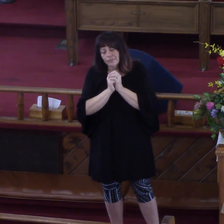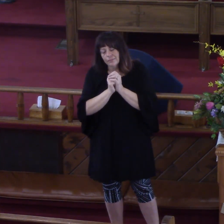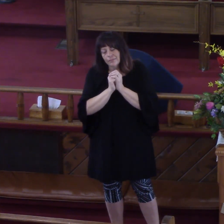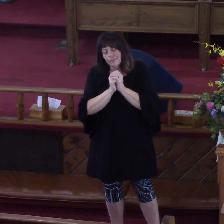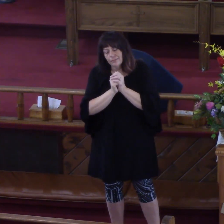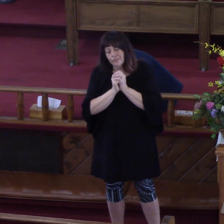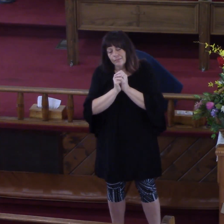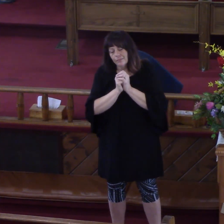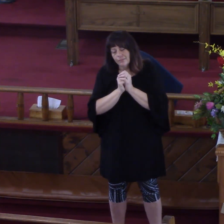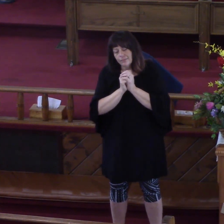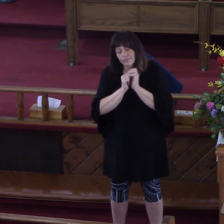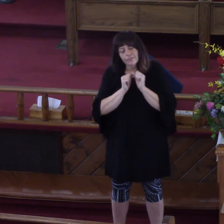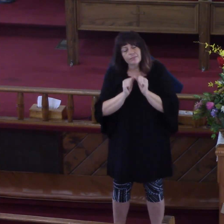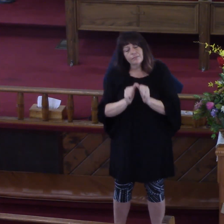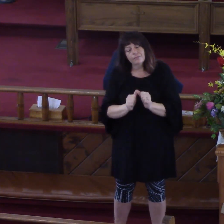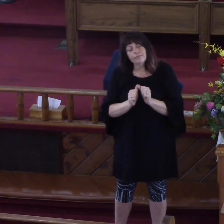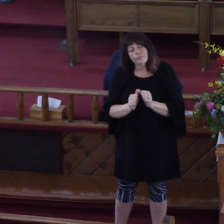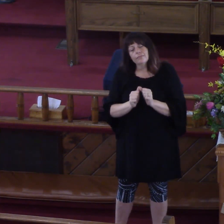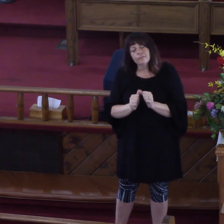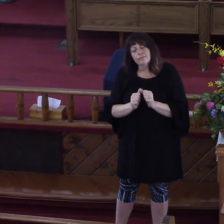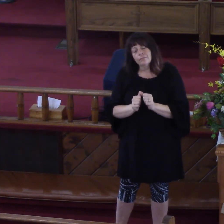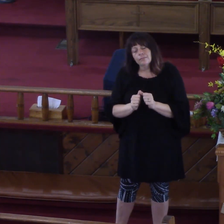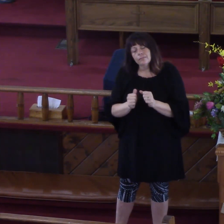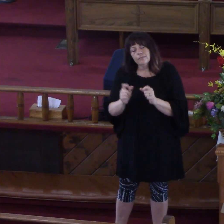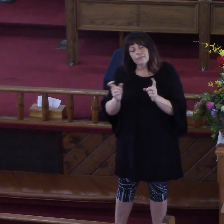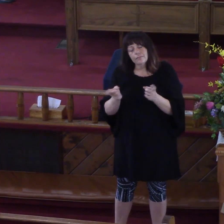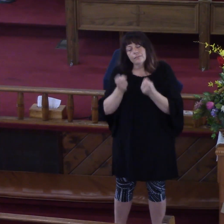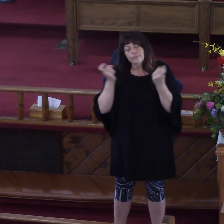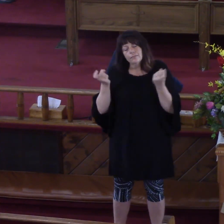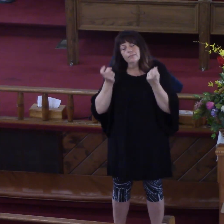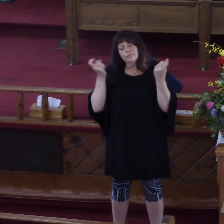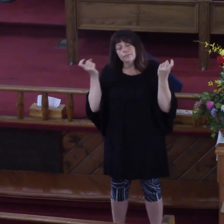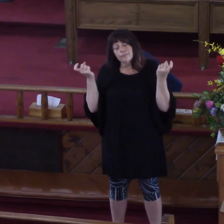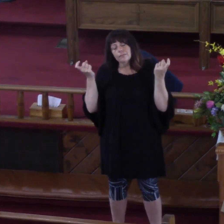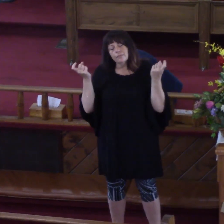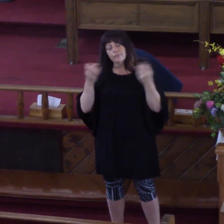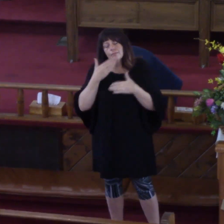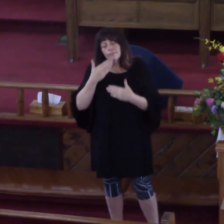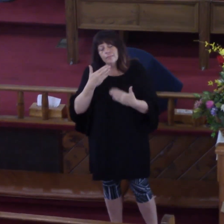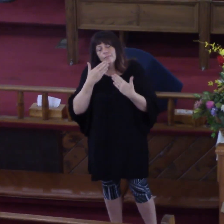give up guess How dare God That We You Amen.